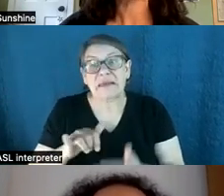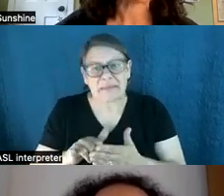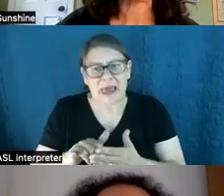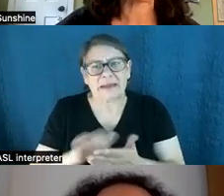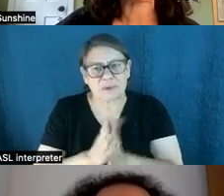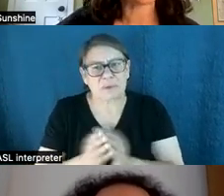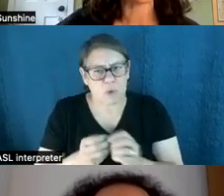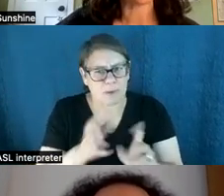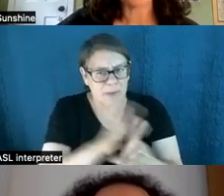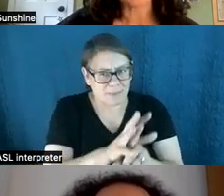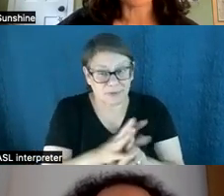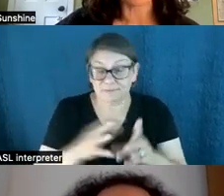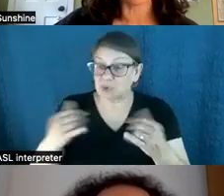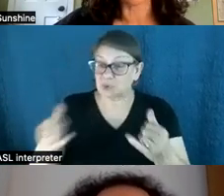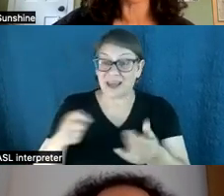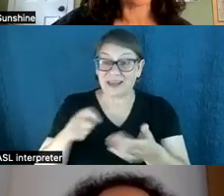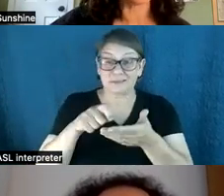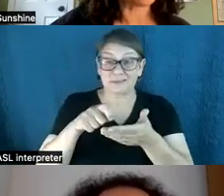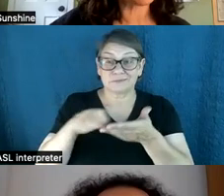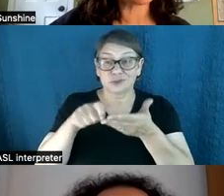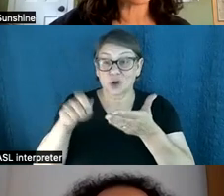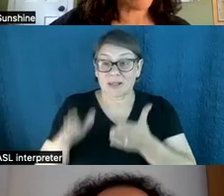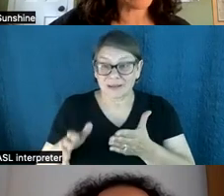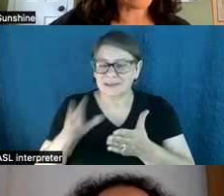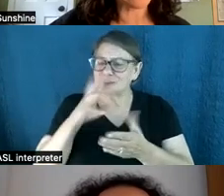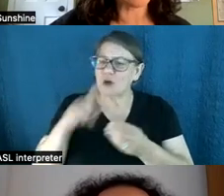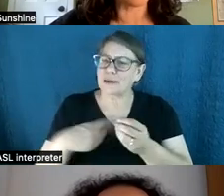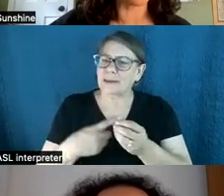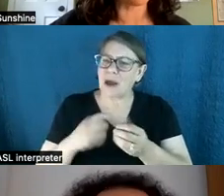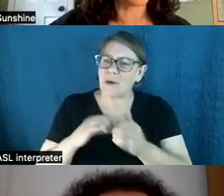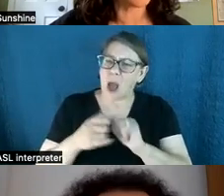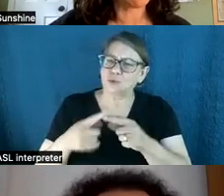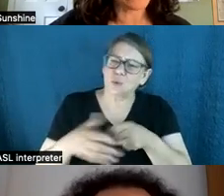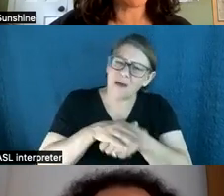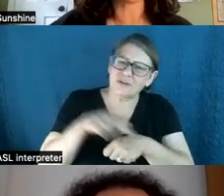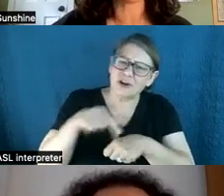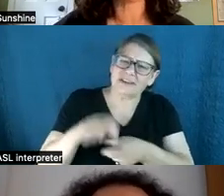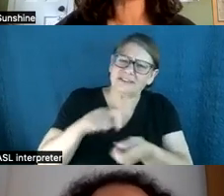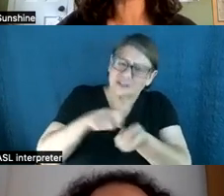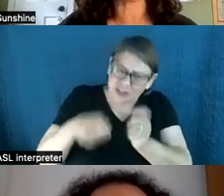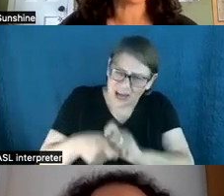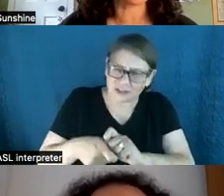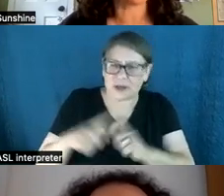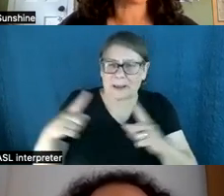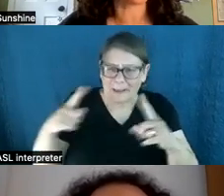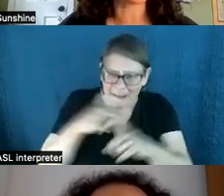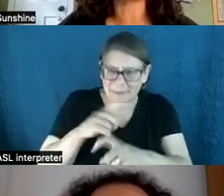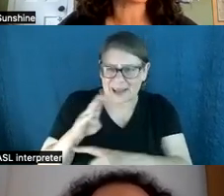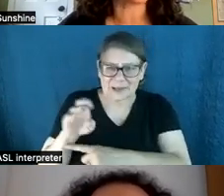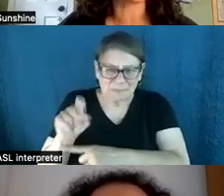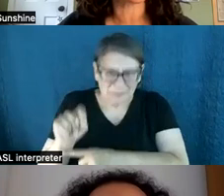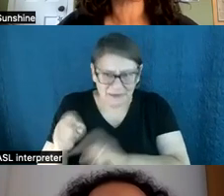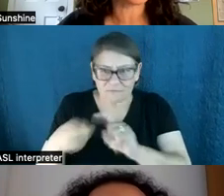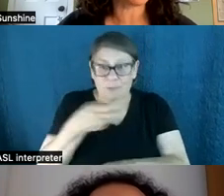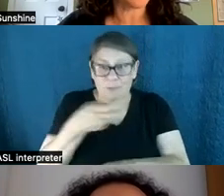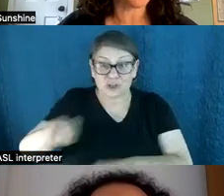Today's speaker has spent the last decade learning how to cover this complicated and ever-changing beat with a focus on the shift from fossil